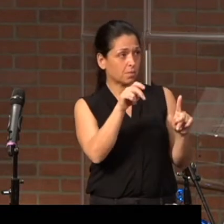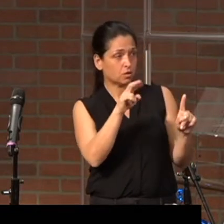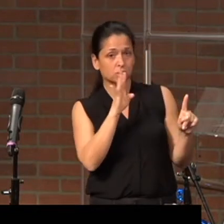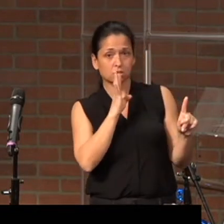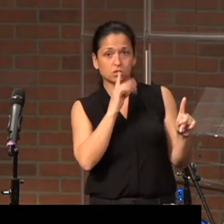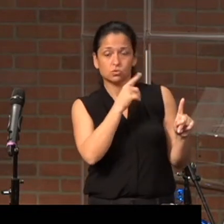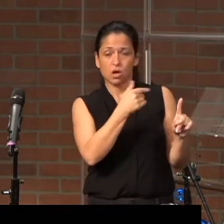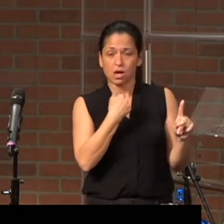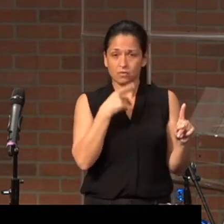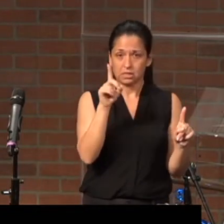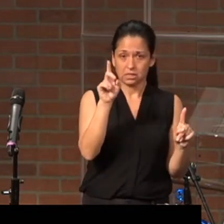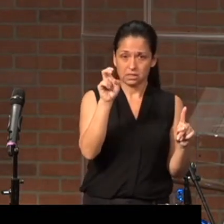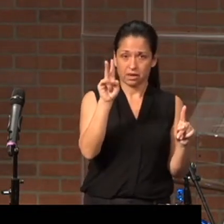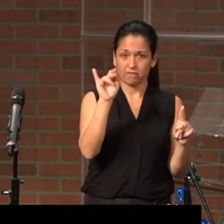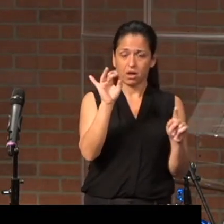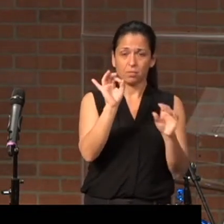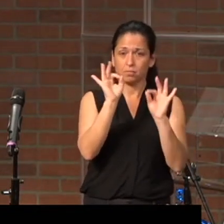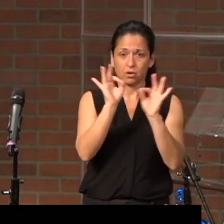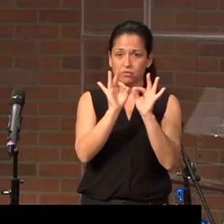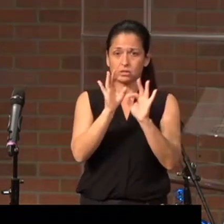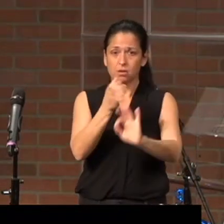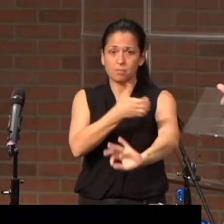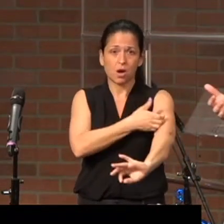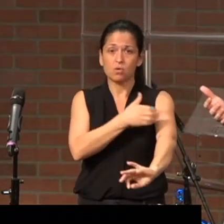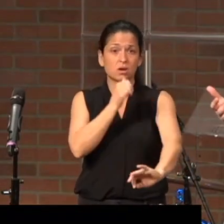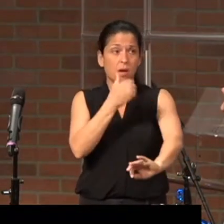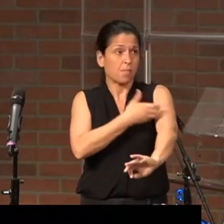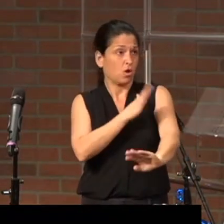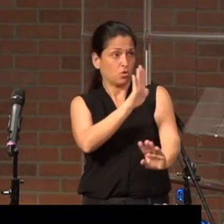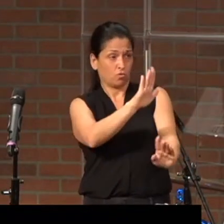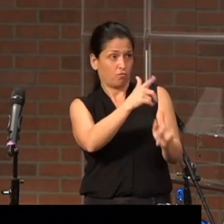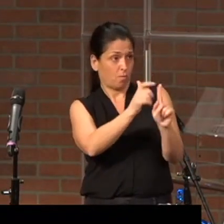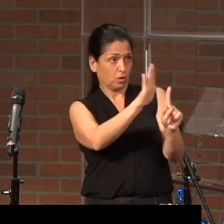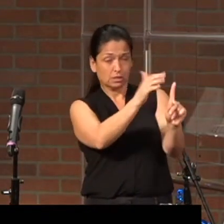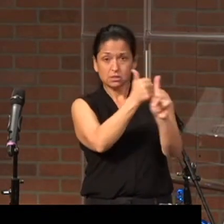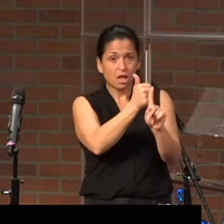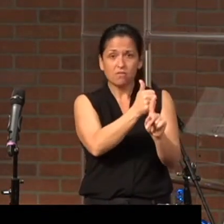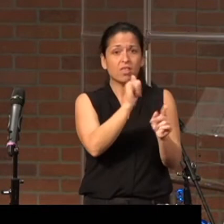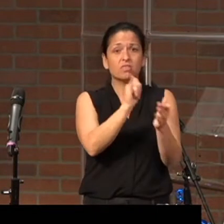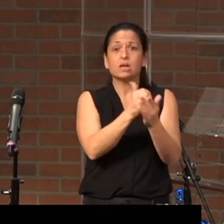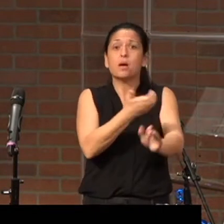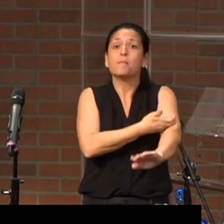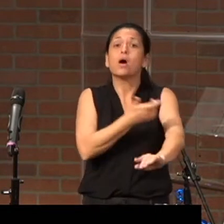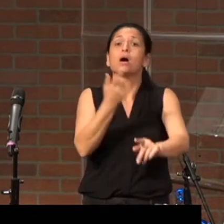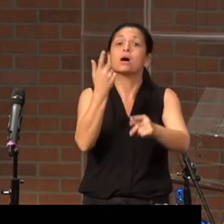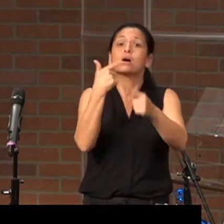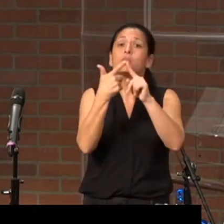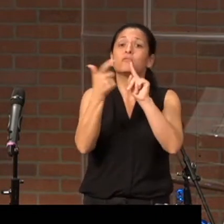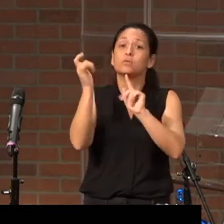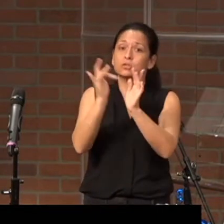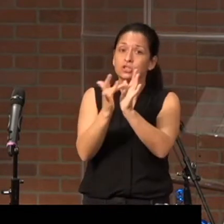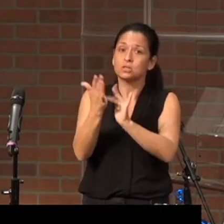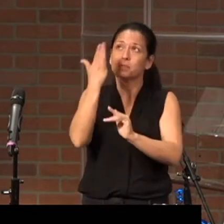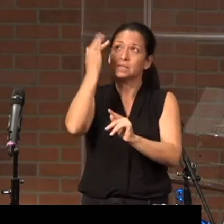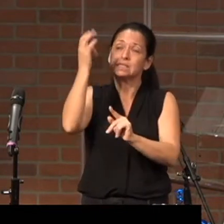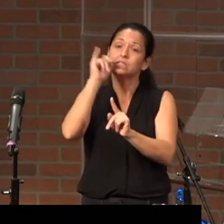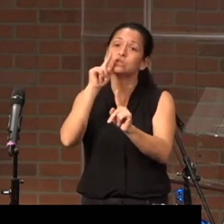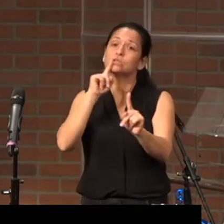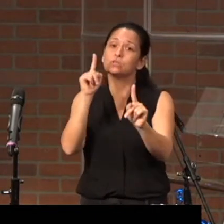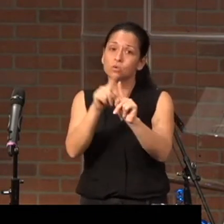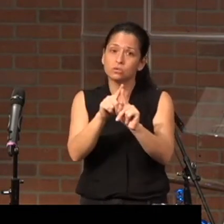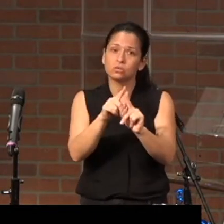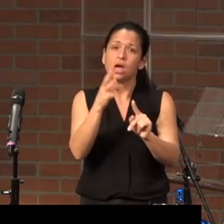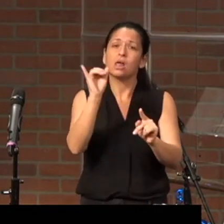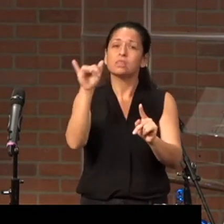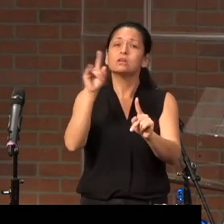have divine power. Power's not of yourself. It's the power comes from Jesus because he's the source. And